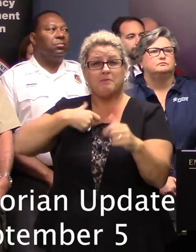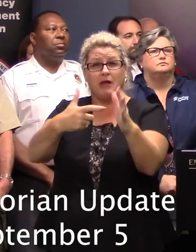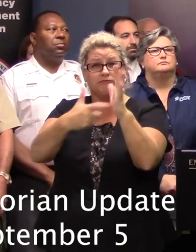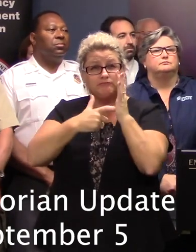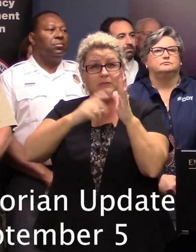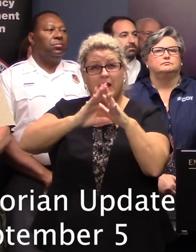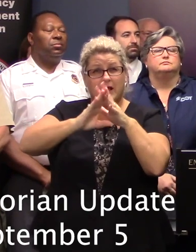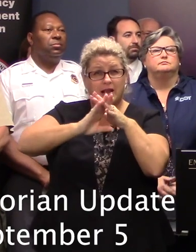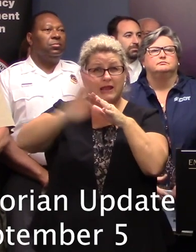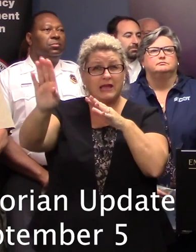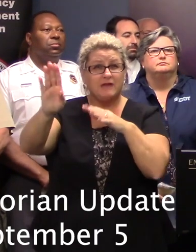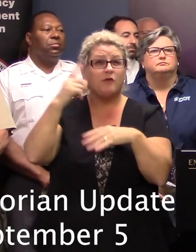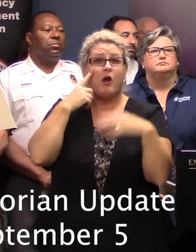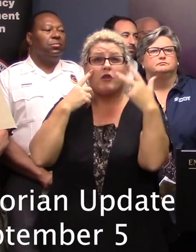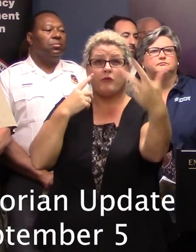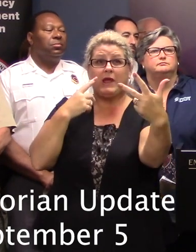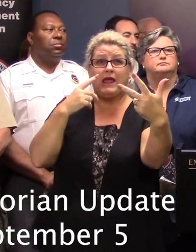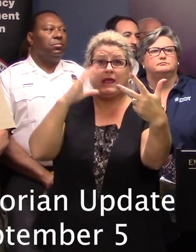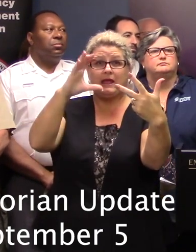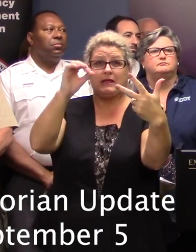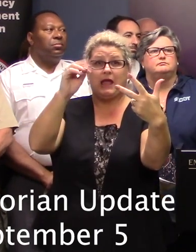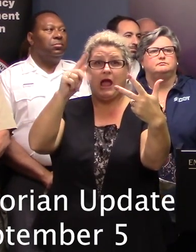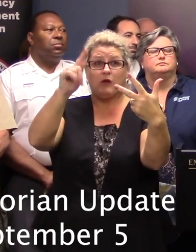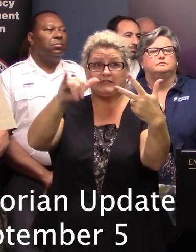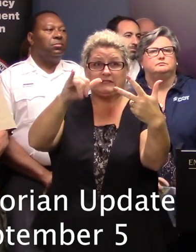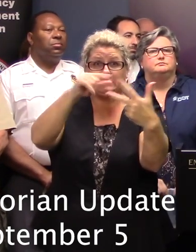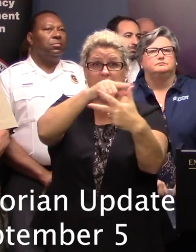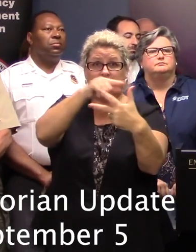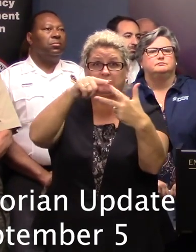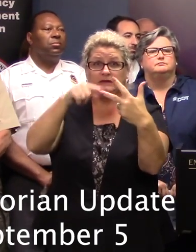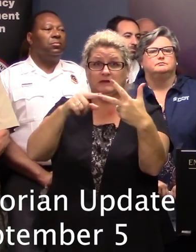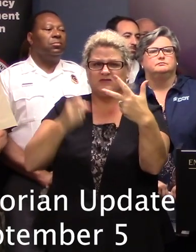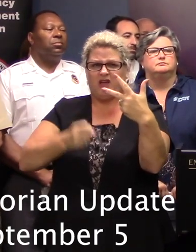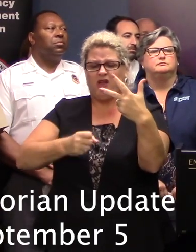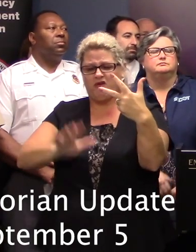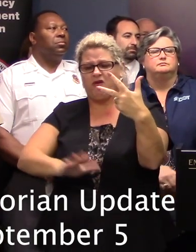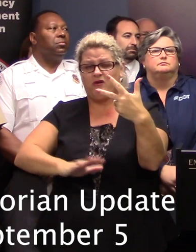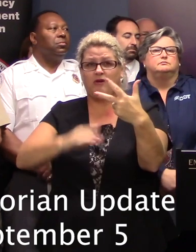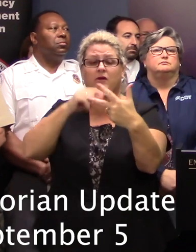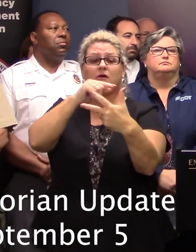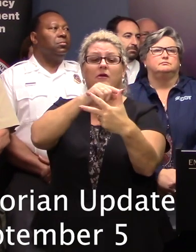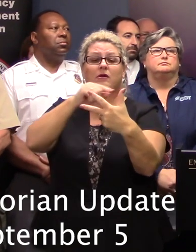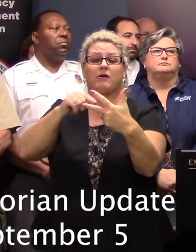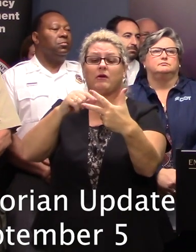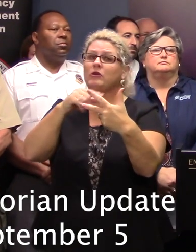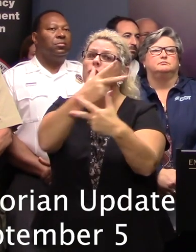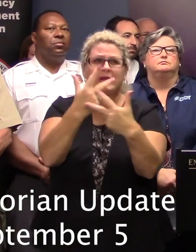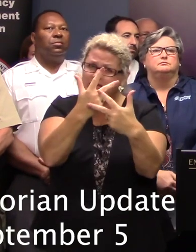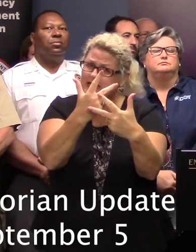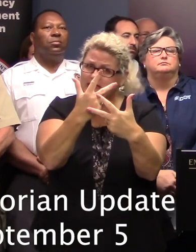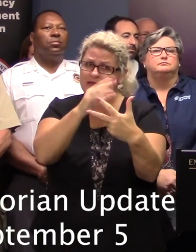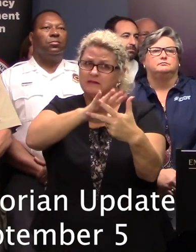order for three counties will be listed. Those are in the southern part of the state. Those counties, and there are only those three